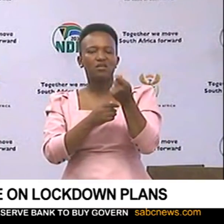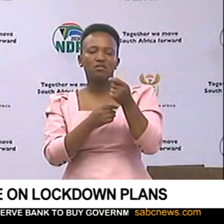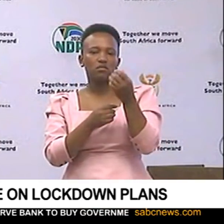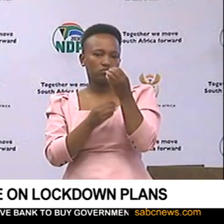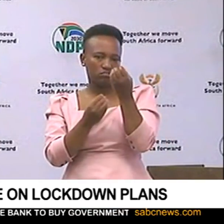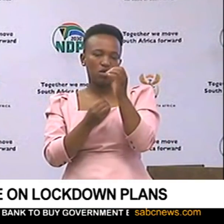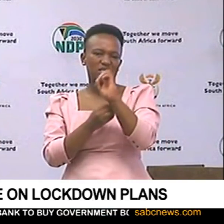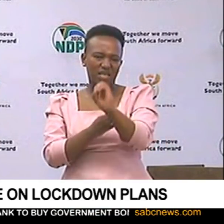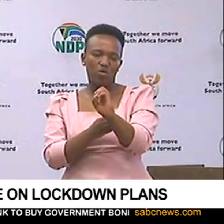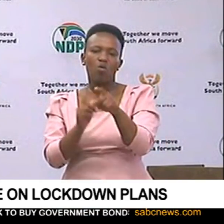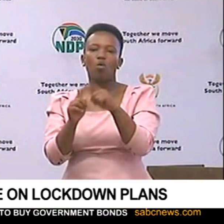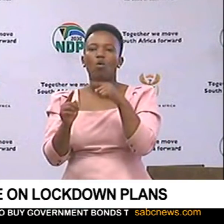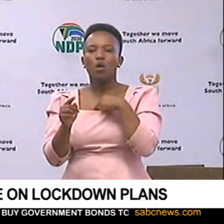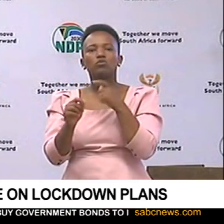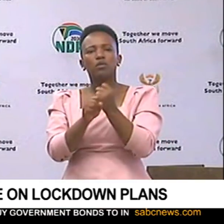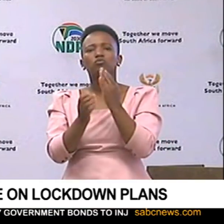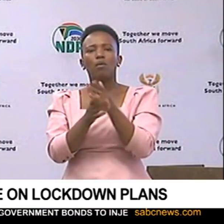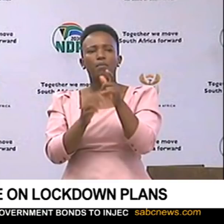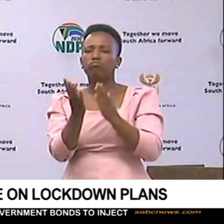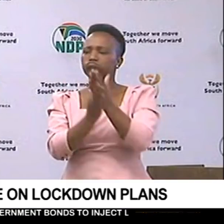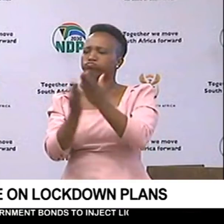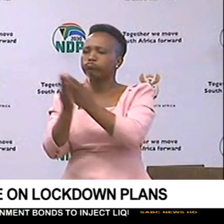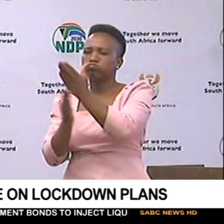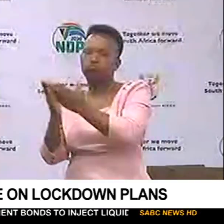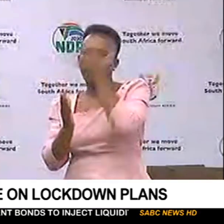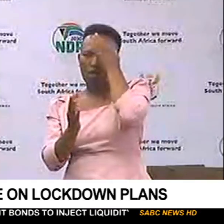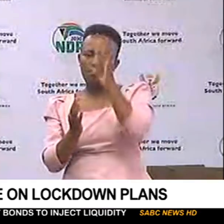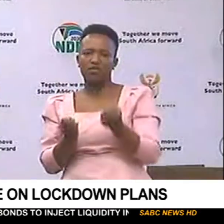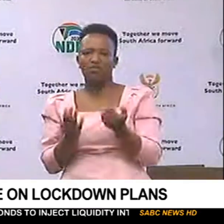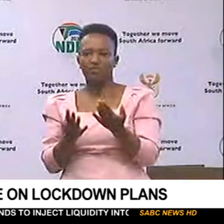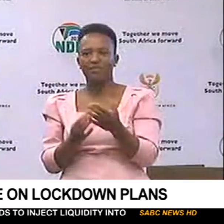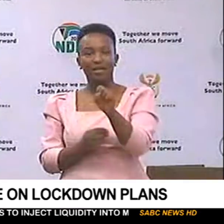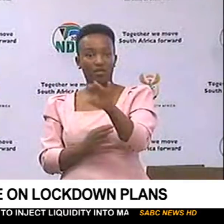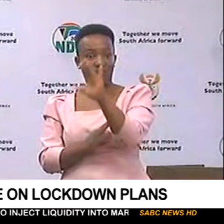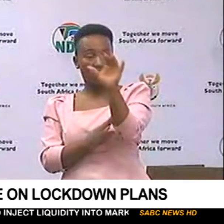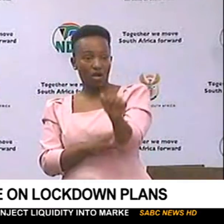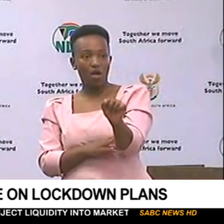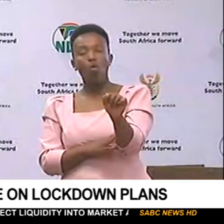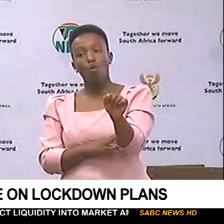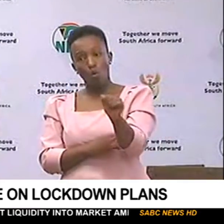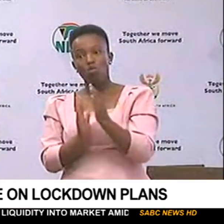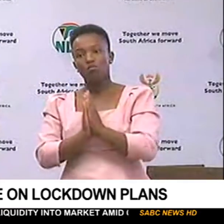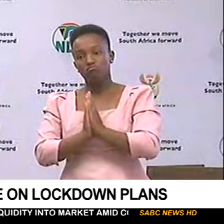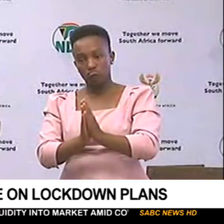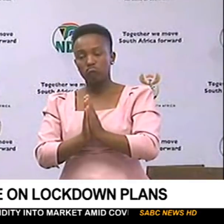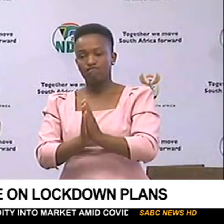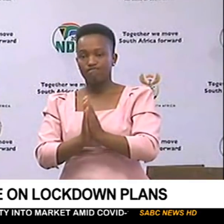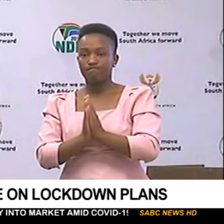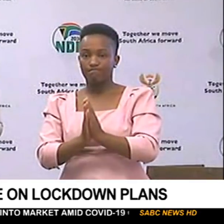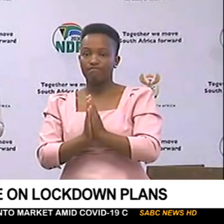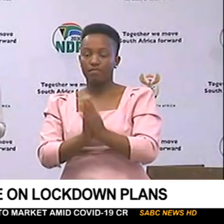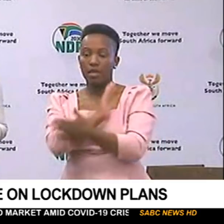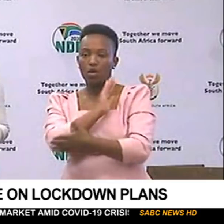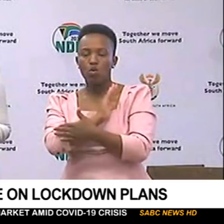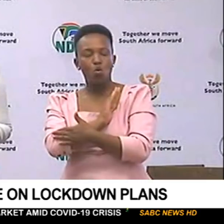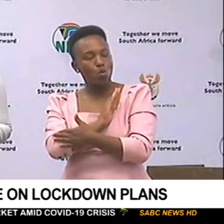people must access the services of government. Fellow South Africans, South Africa is a religious country. We are faced with a